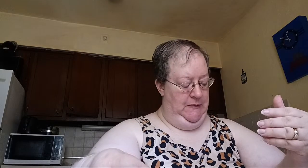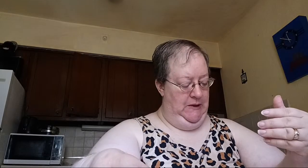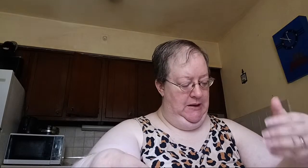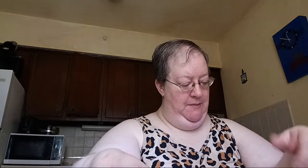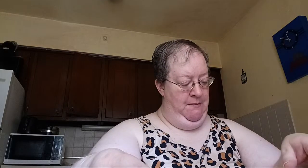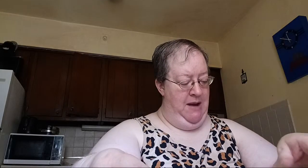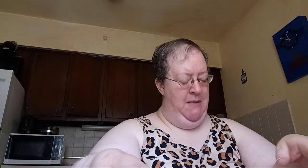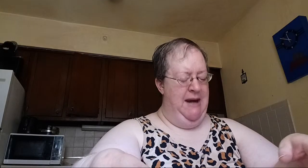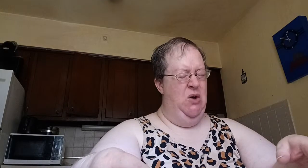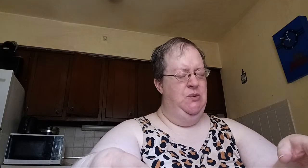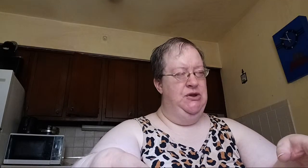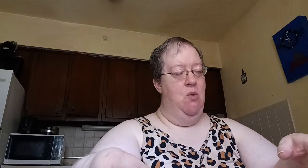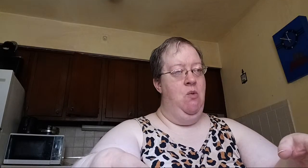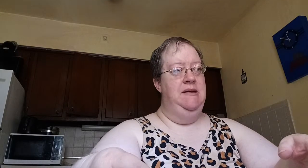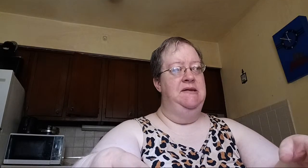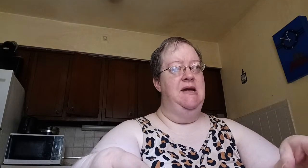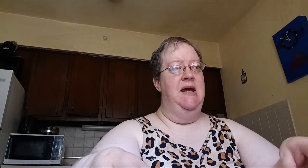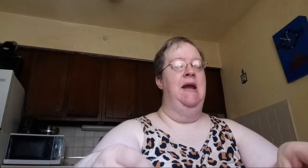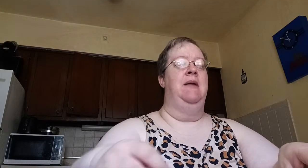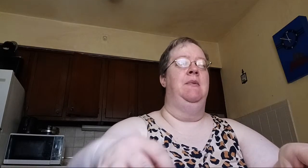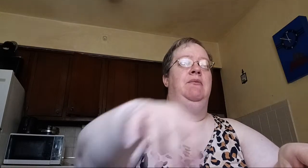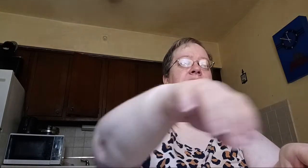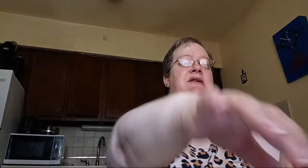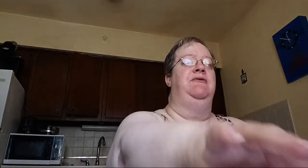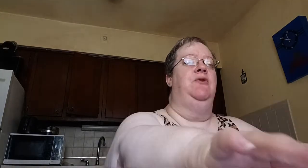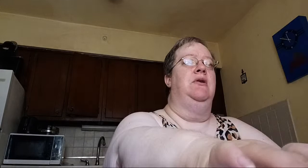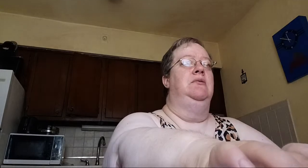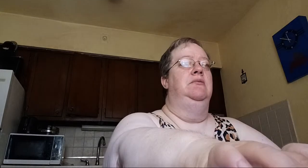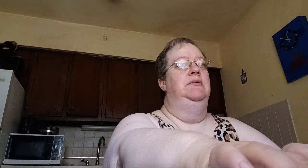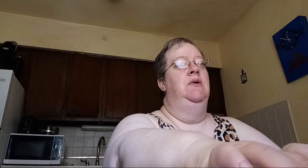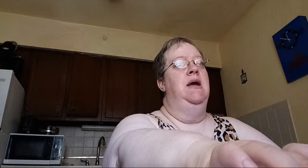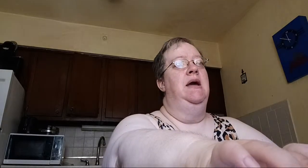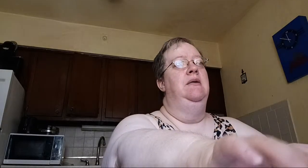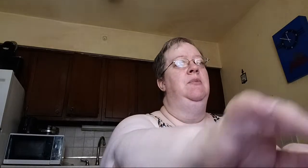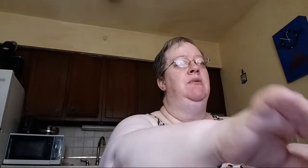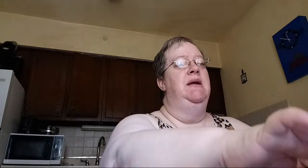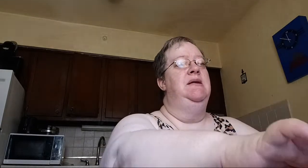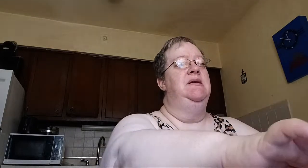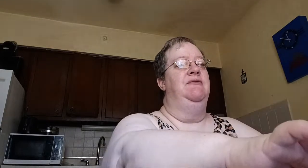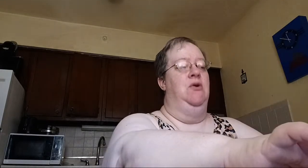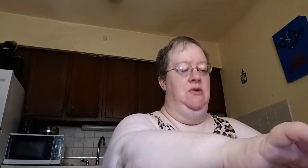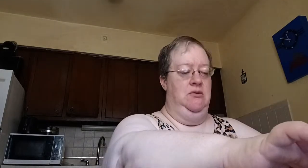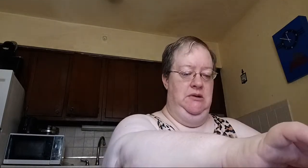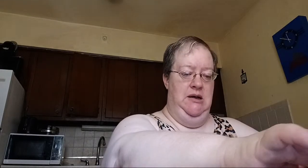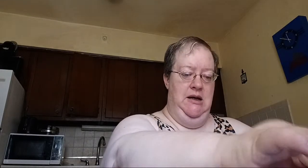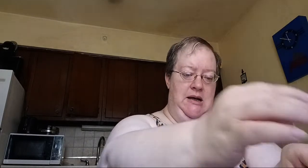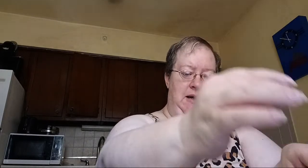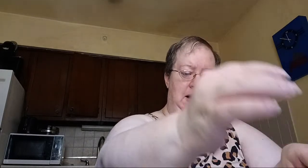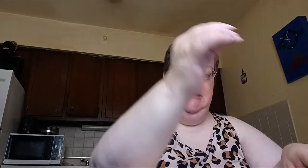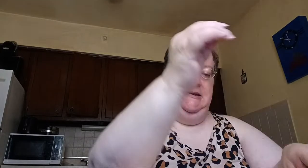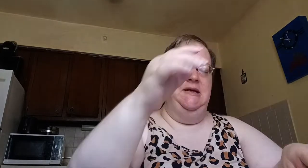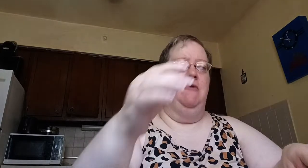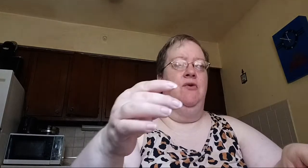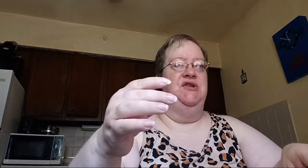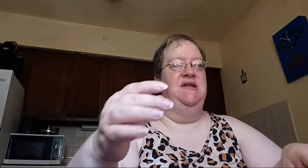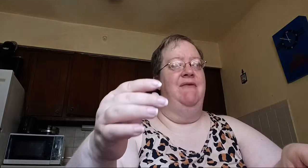Like, my notes go on to say, and I'm going to read this further. Okay, I'm going to read this further. It says here, verse 7.